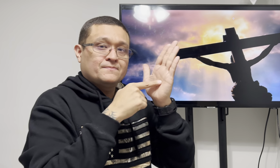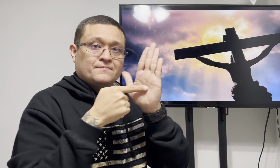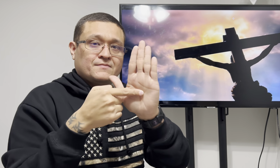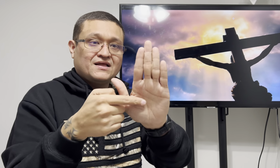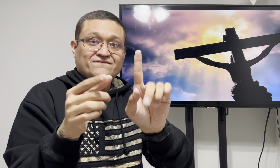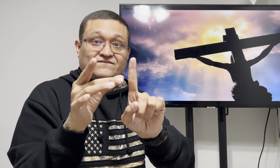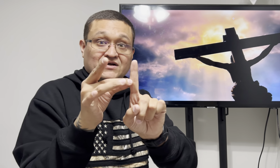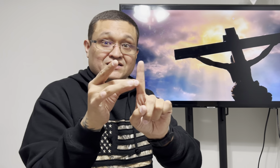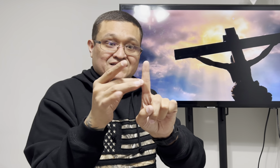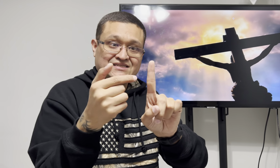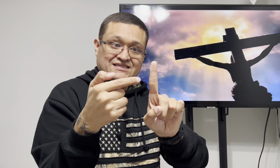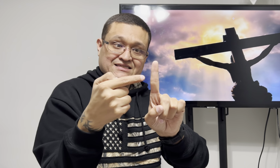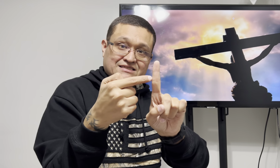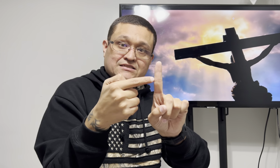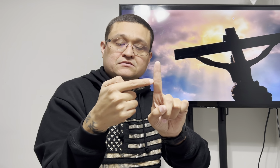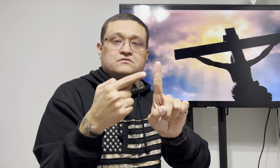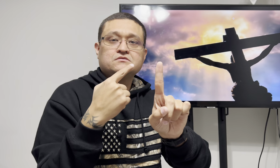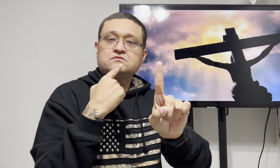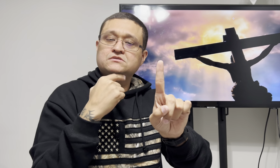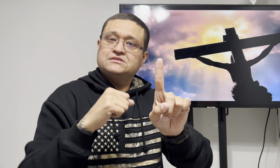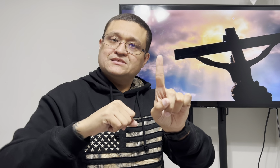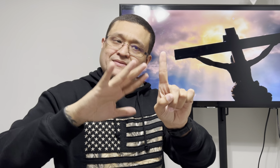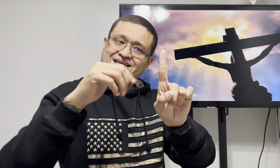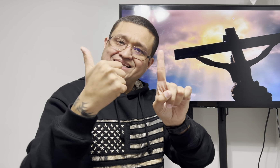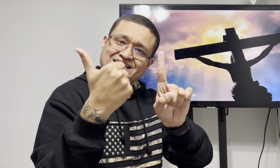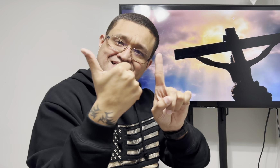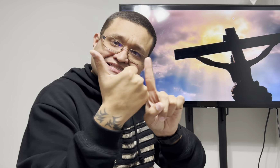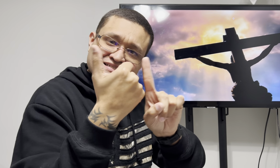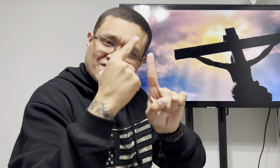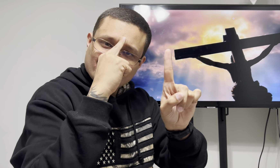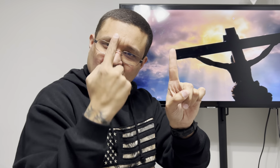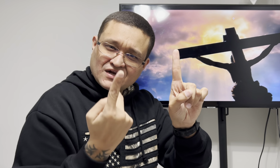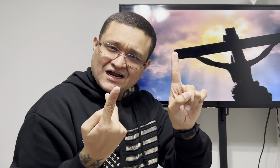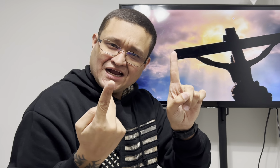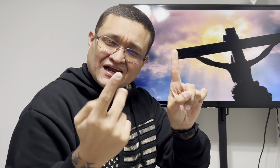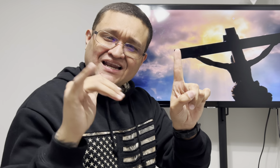Bible starting with Jesus and then opening into a book because everything is connected to him